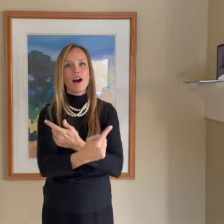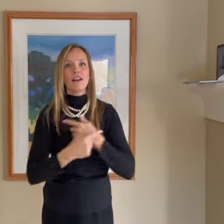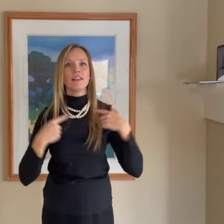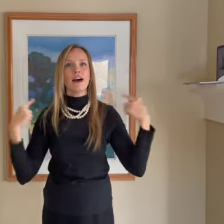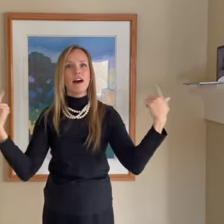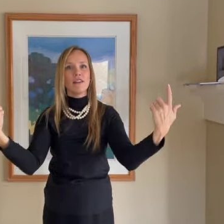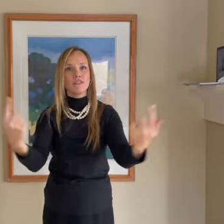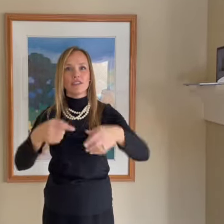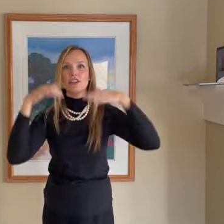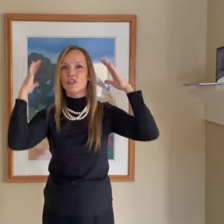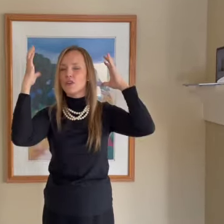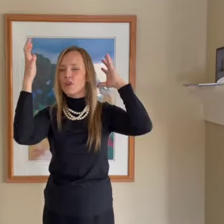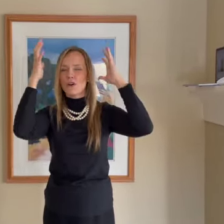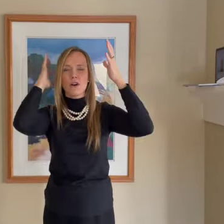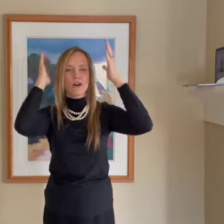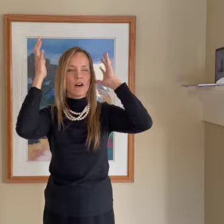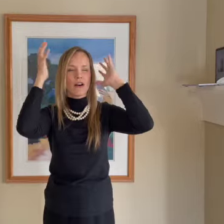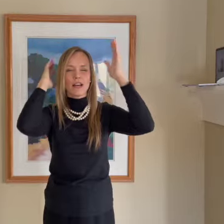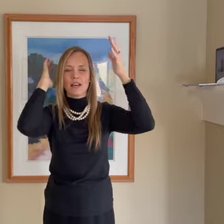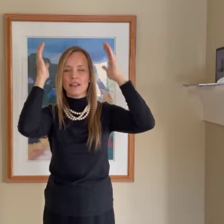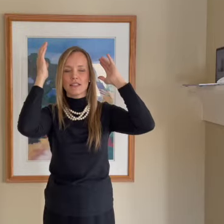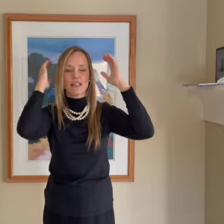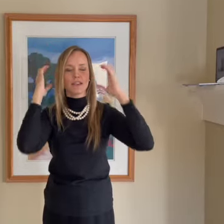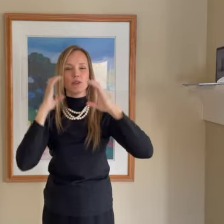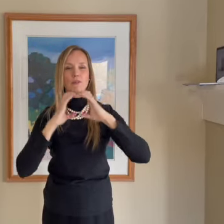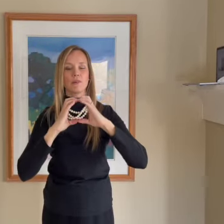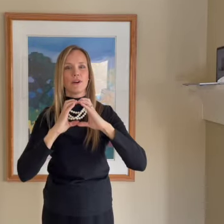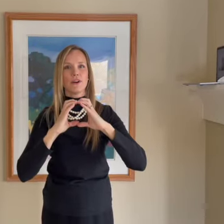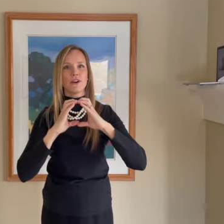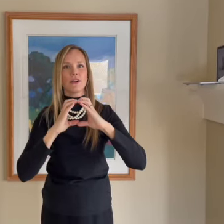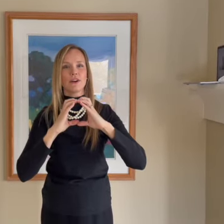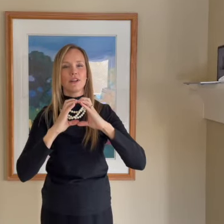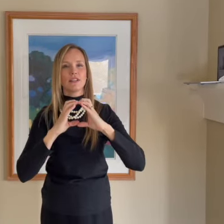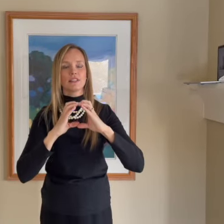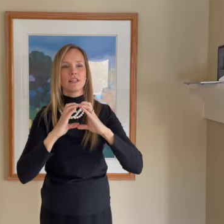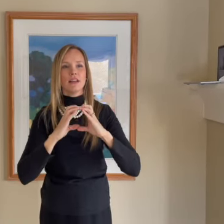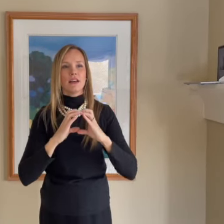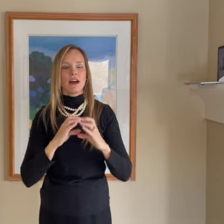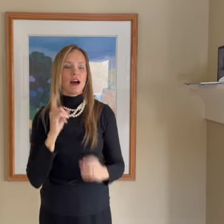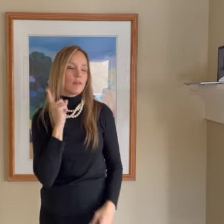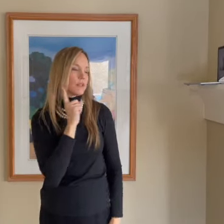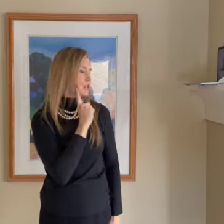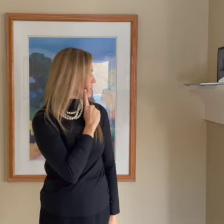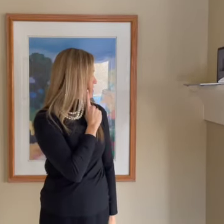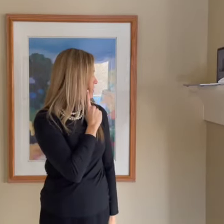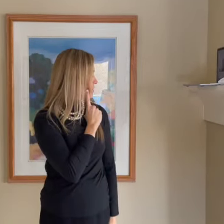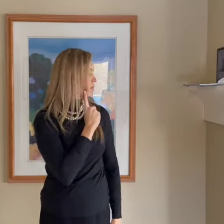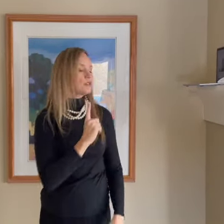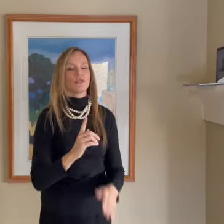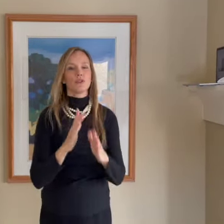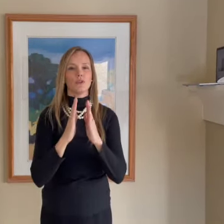of the noise of the world, I will turn to